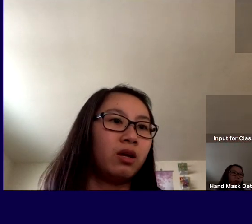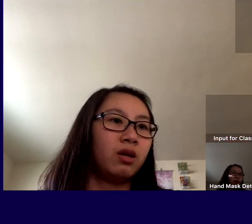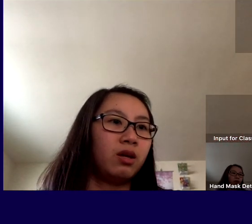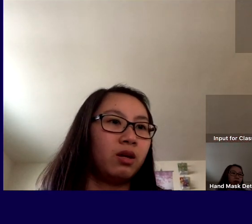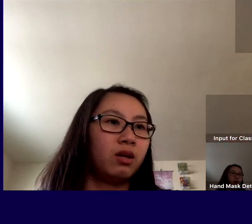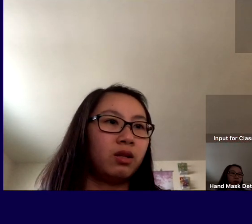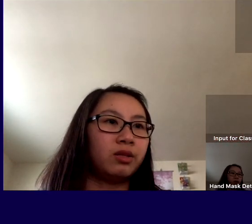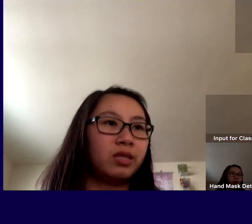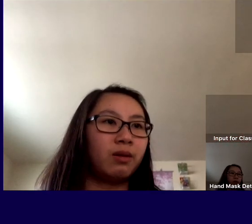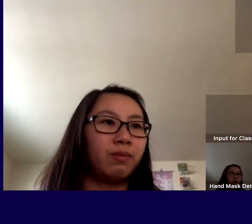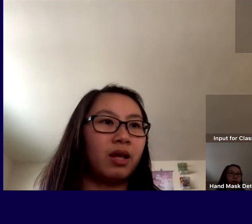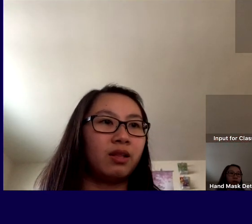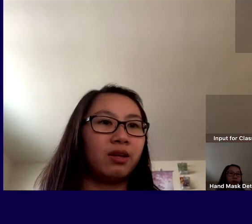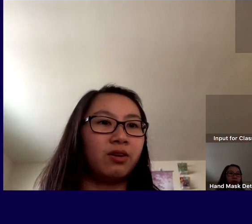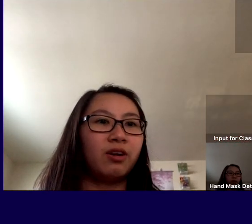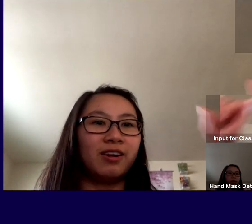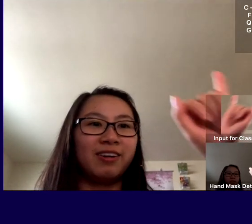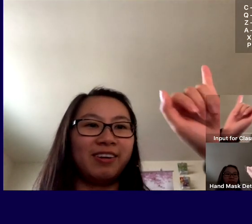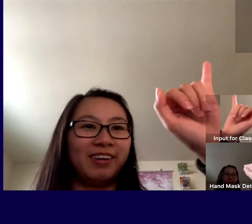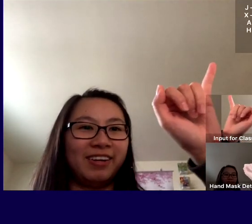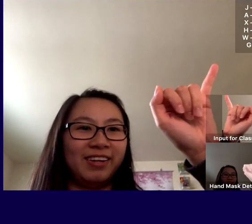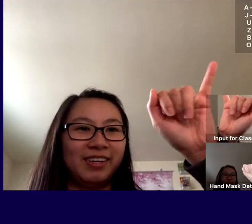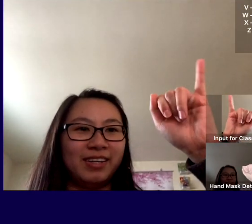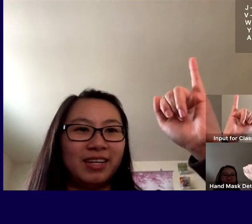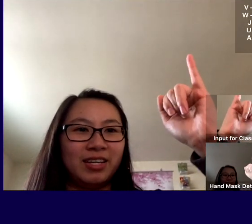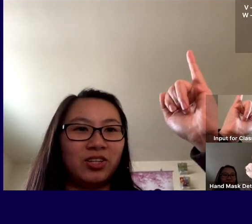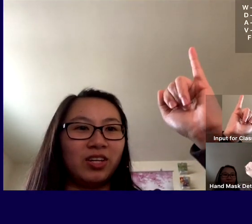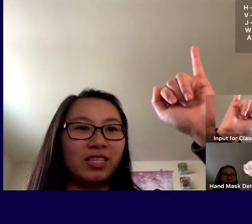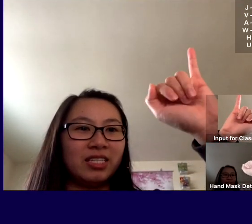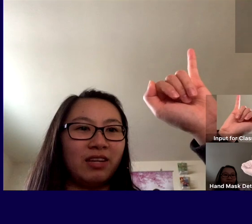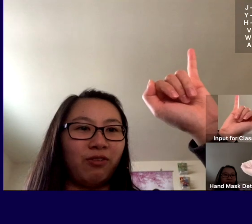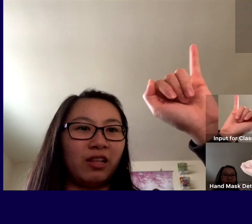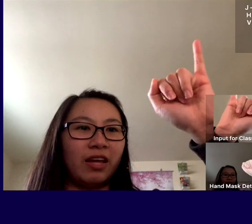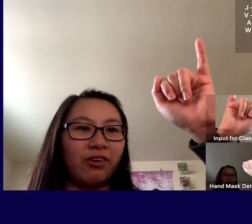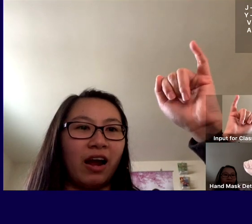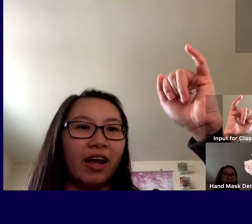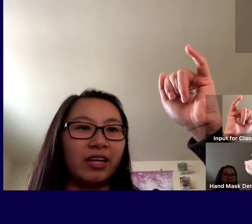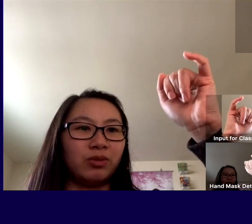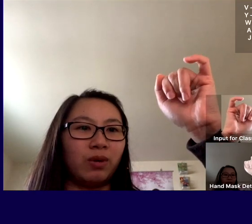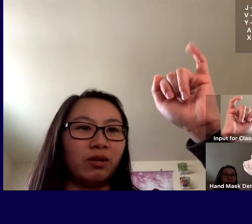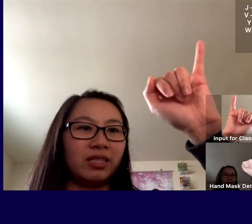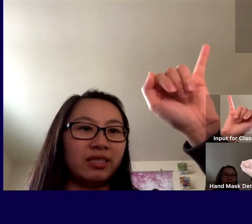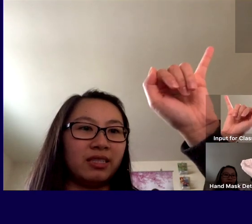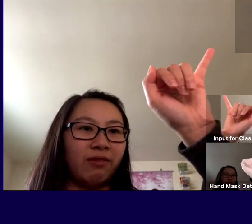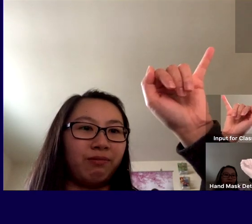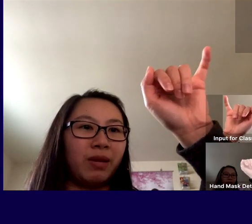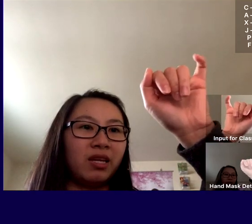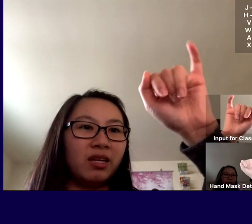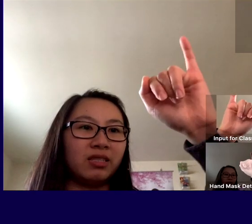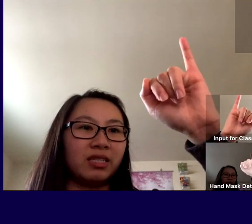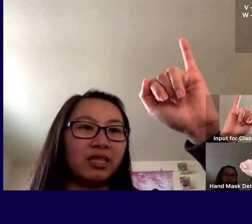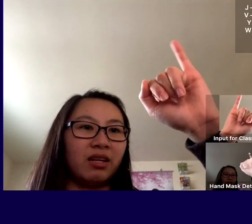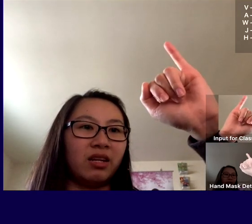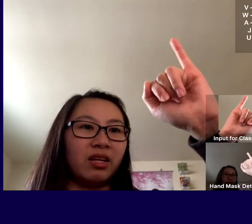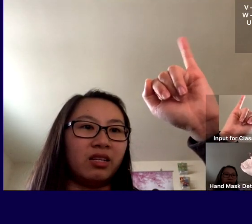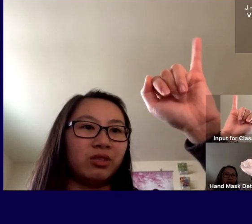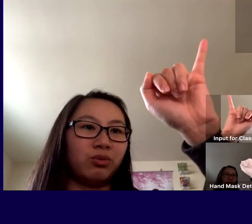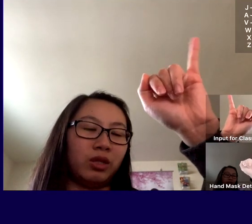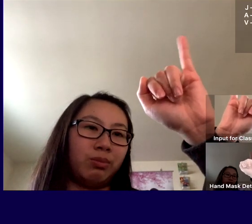I'll skip that letter. So you can see for the letter I as well since the pinky is extended it doesn't really